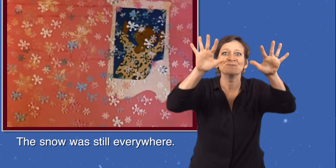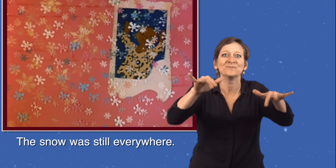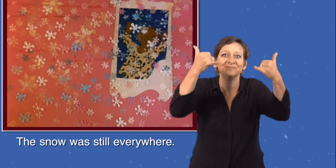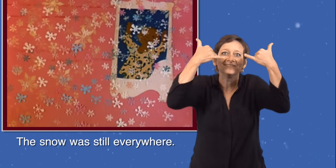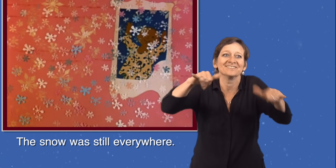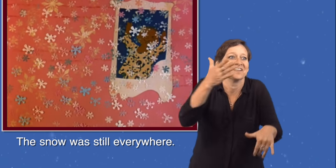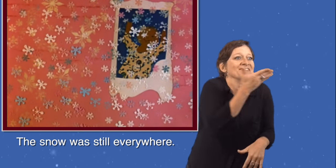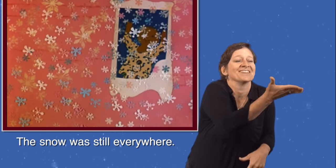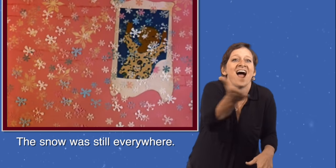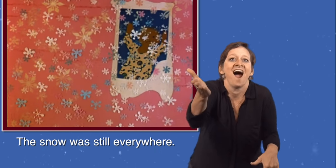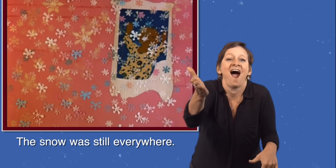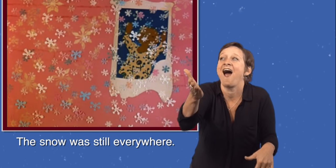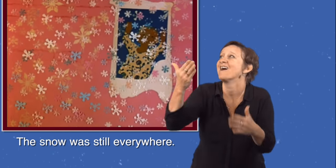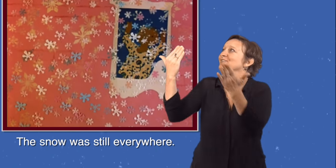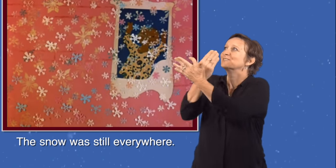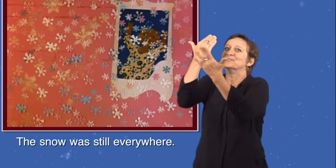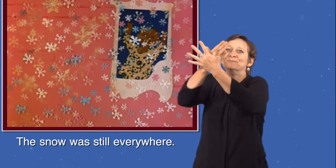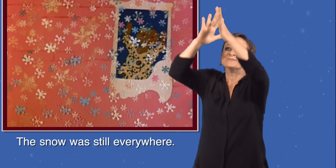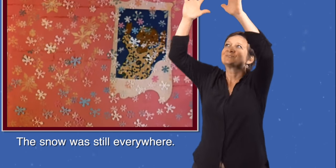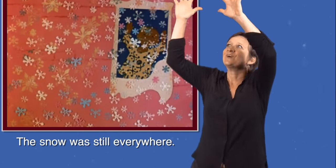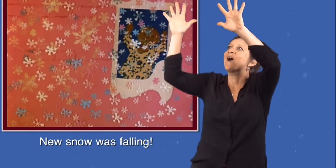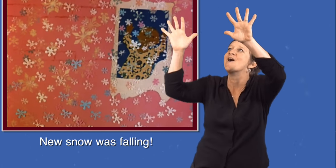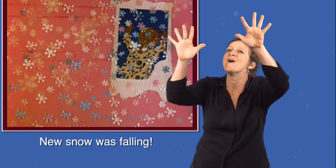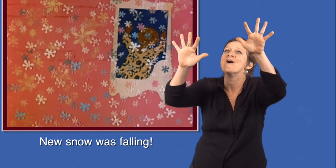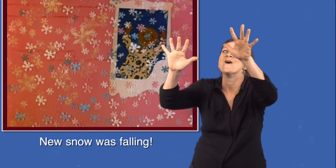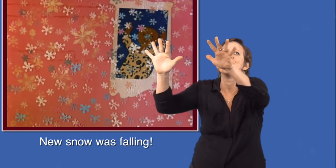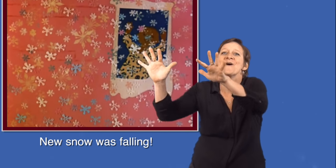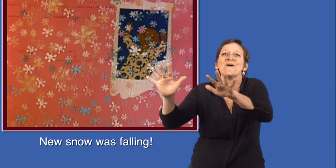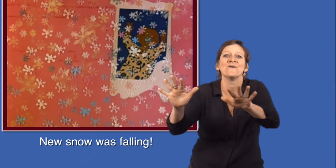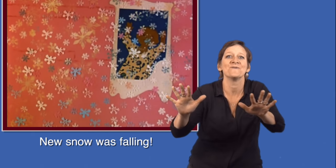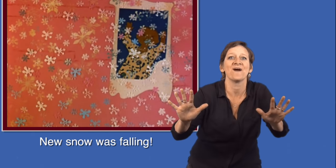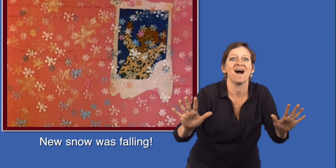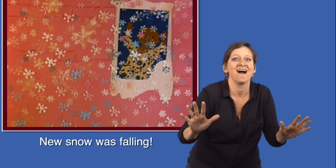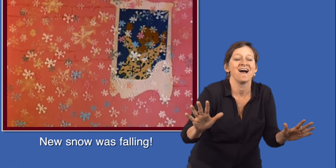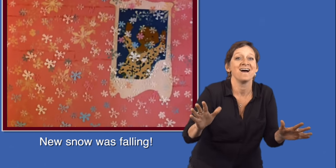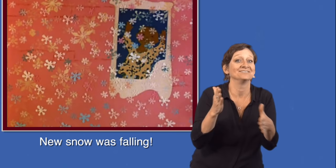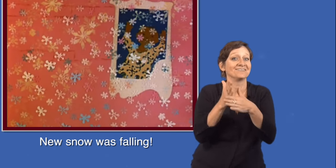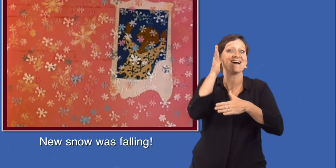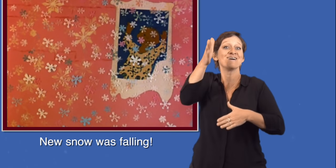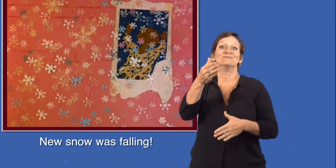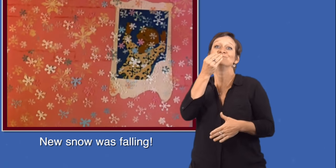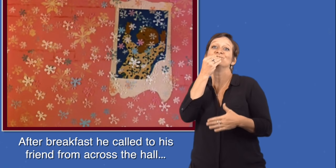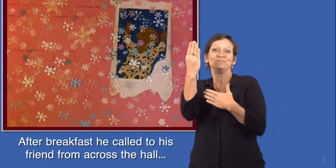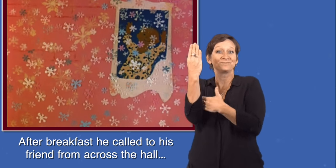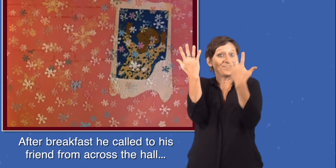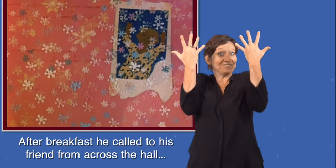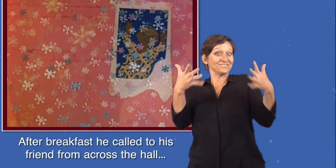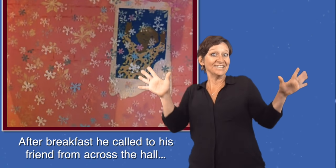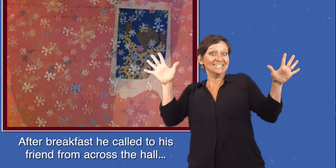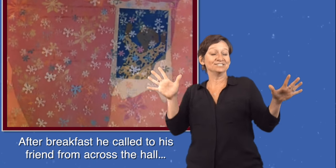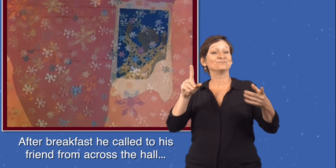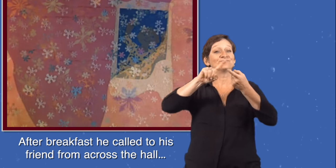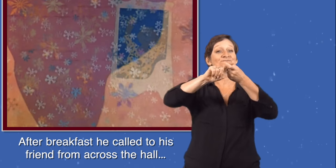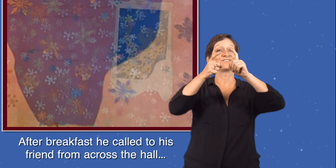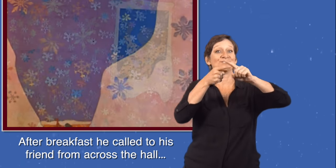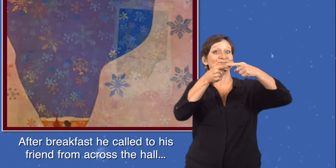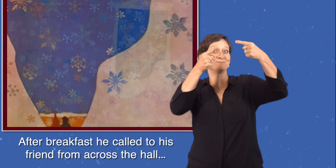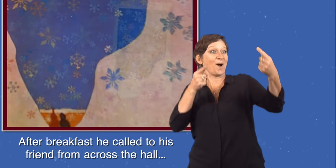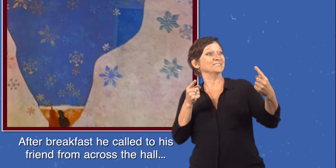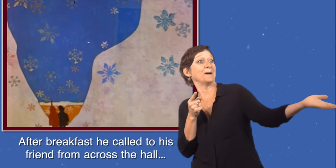The snow was still everywhere. New snow was falling. After breakfast, he called to his friend from